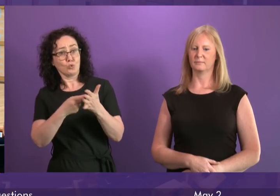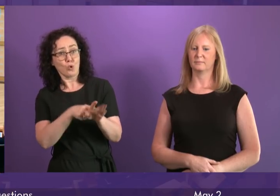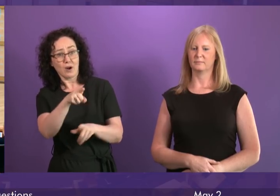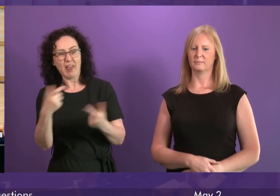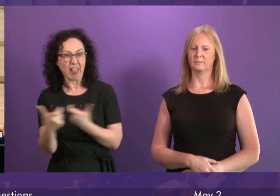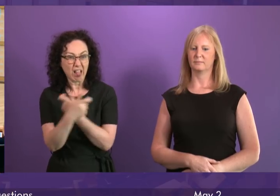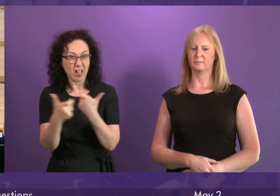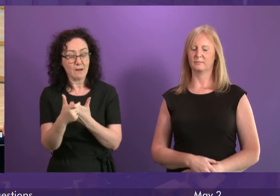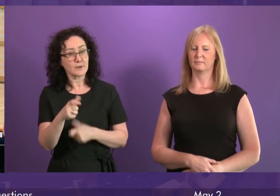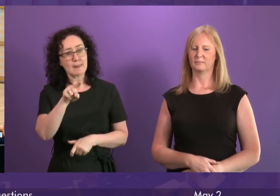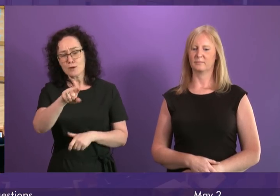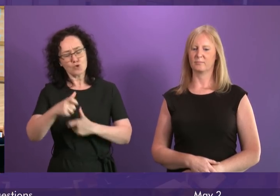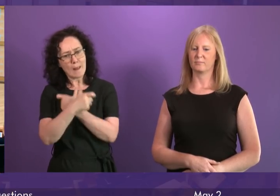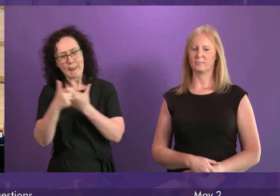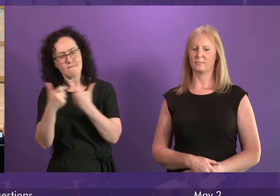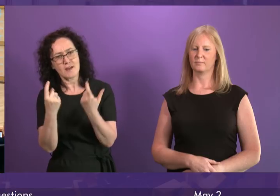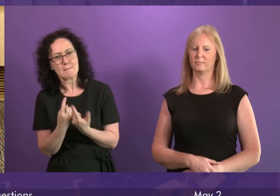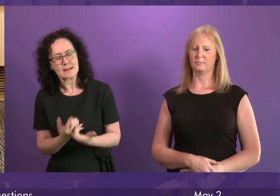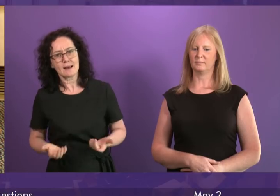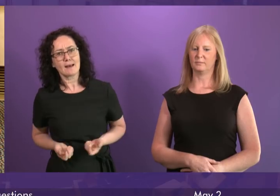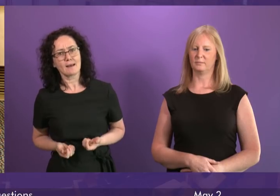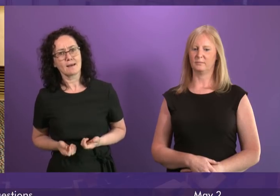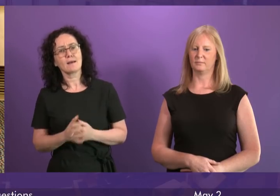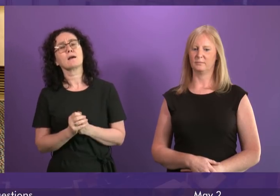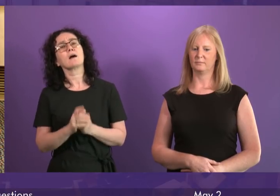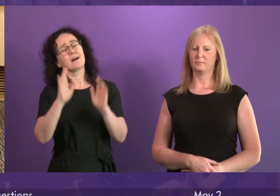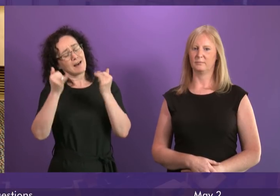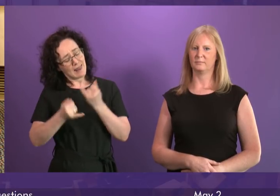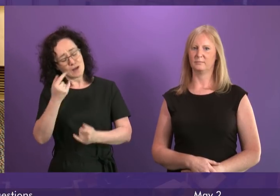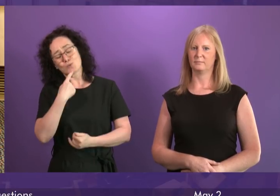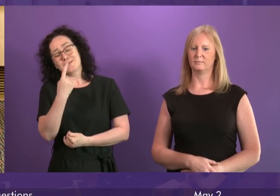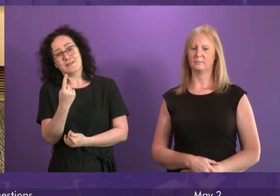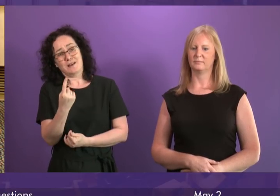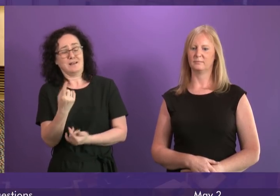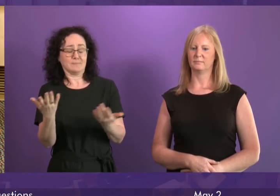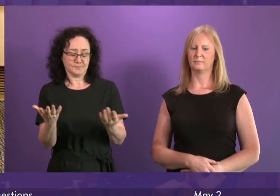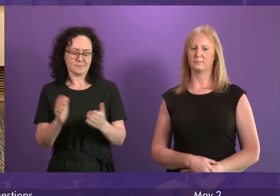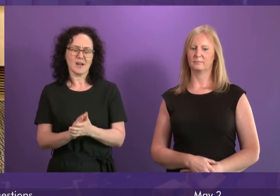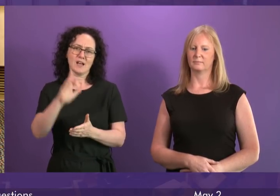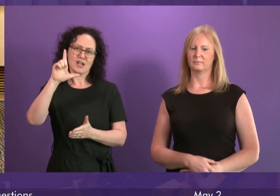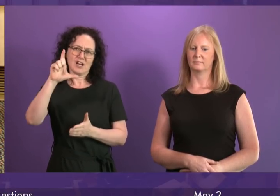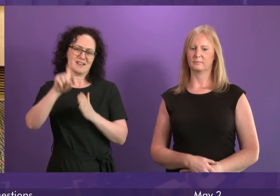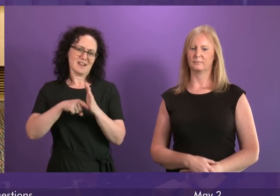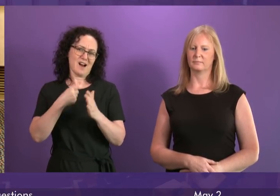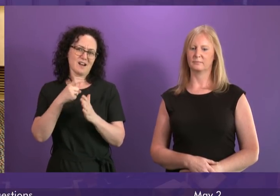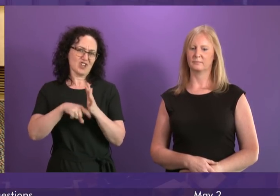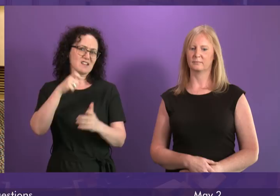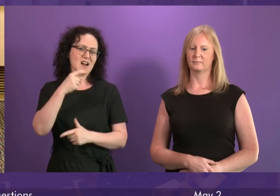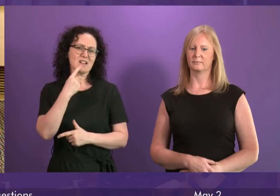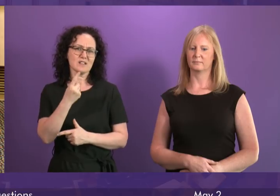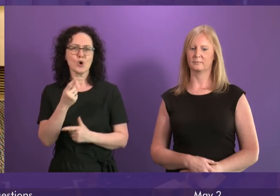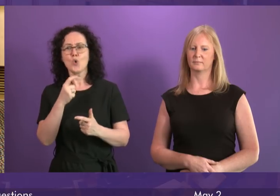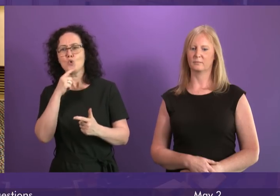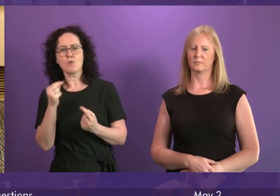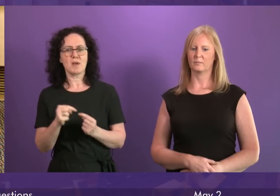and individuals the length and breadth of the country. And lastly, Presiding Officer, Jackson Carlaw talks about who's going to be in opposition and